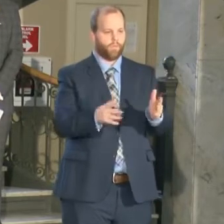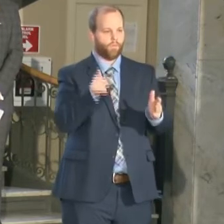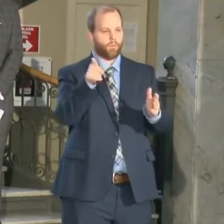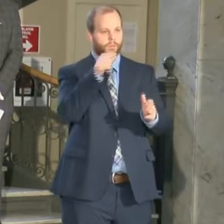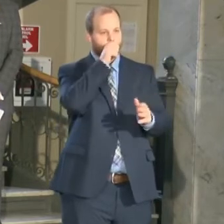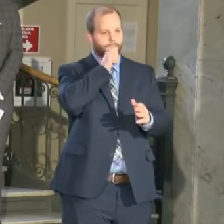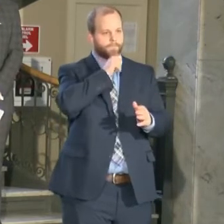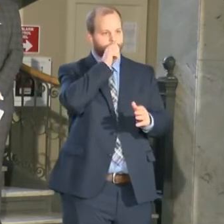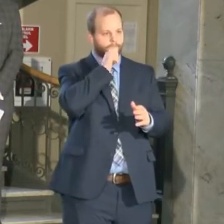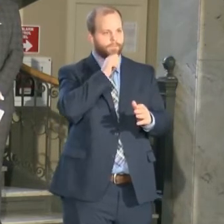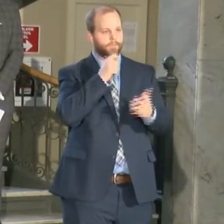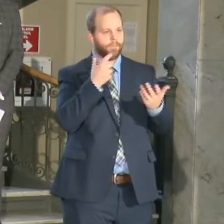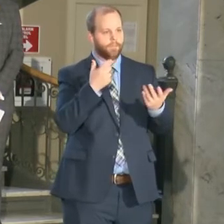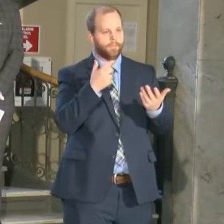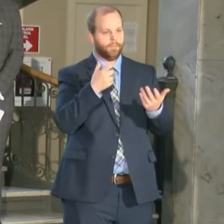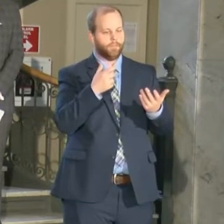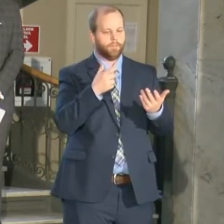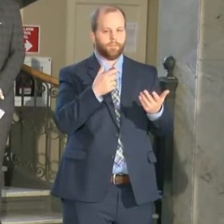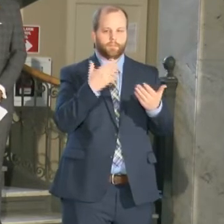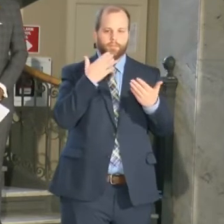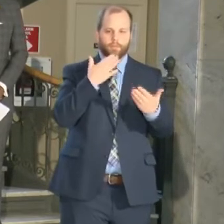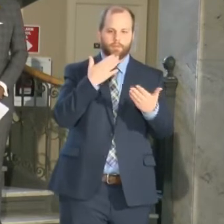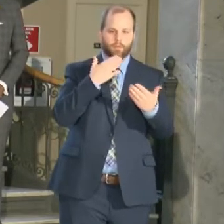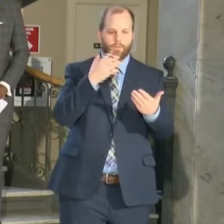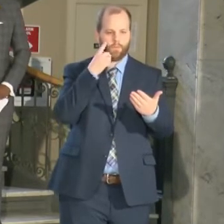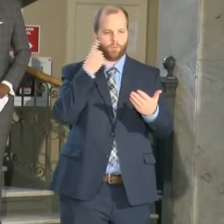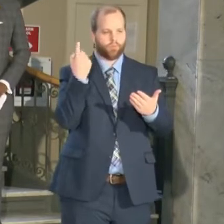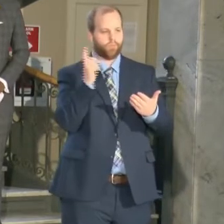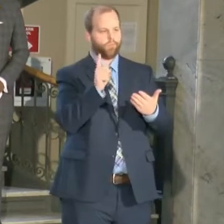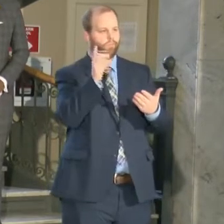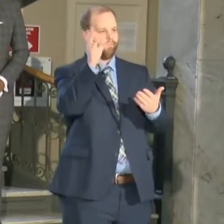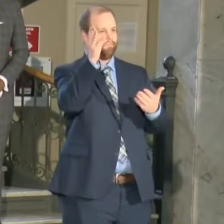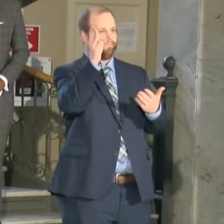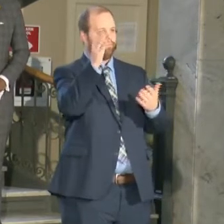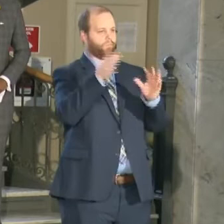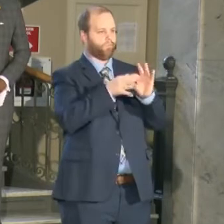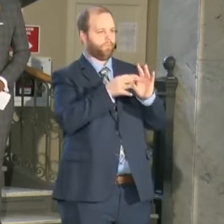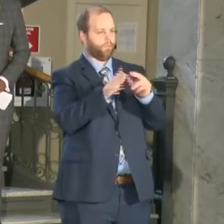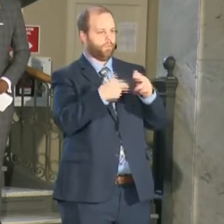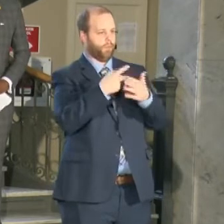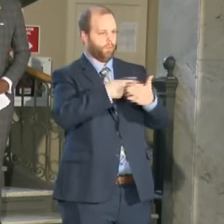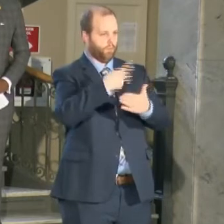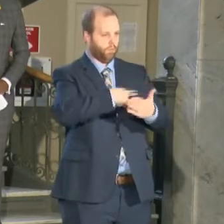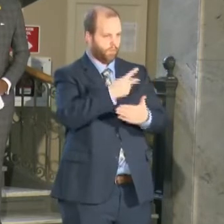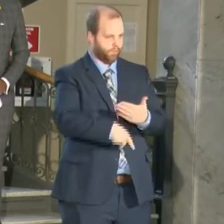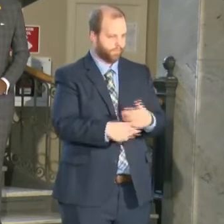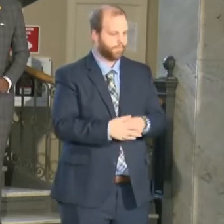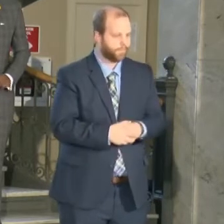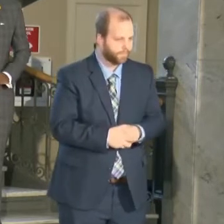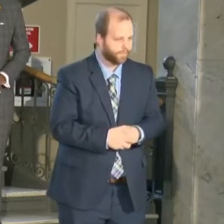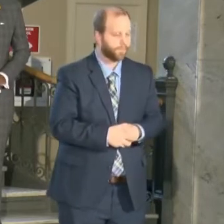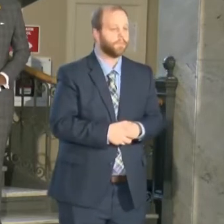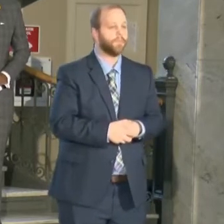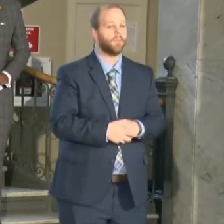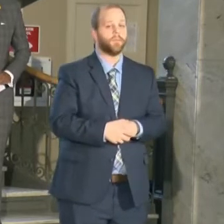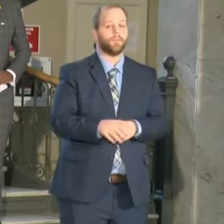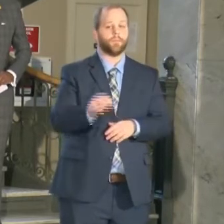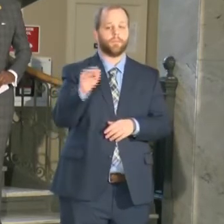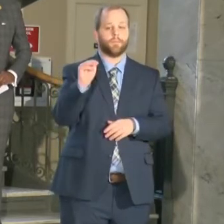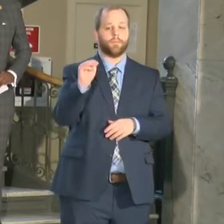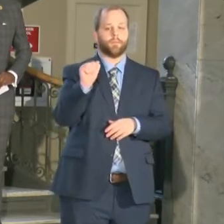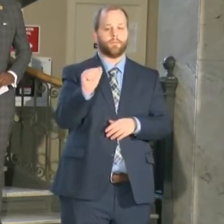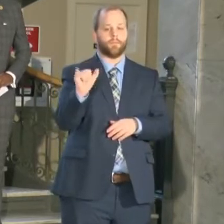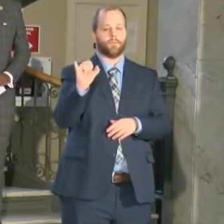uh excellent job uh in presenting those programs programs uh like the mayor said we um approached a